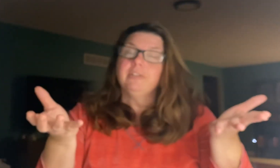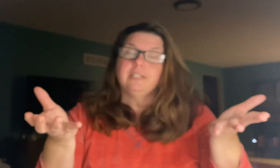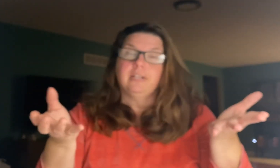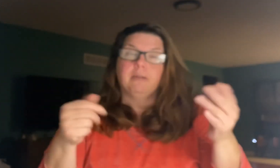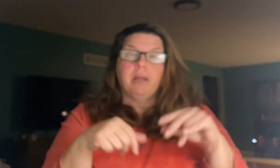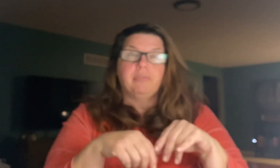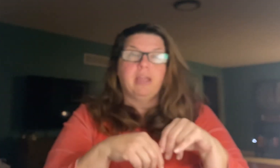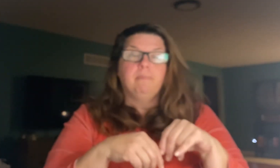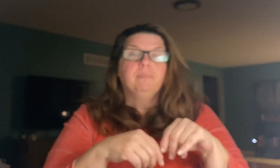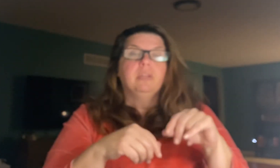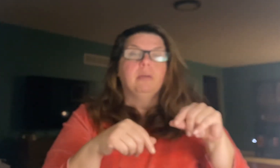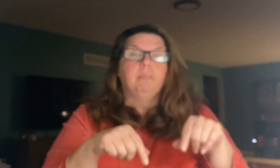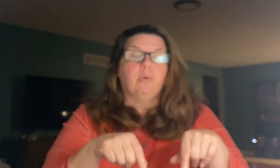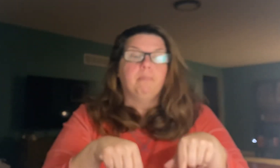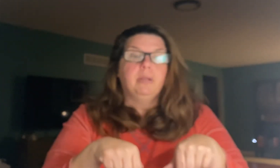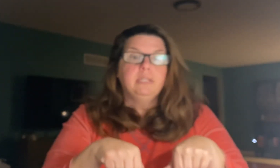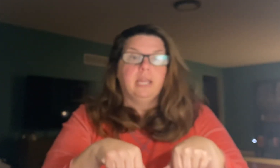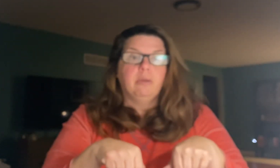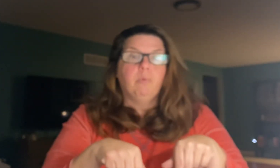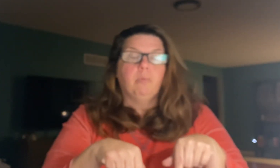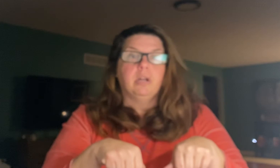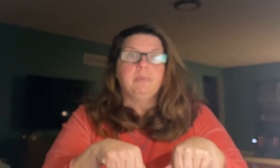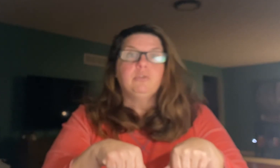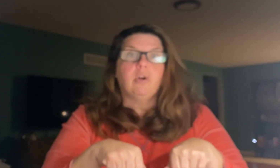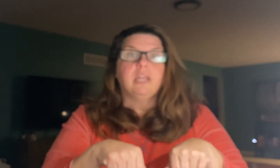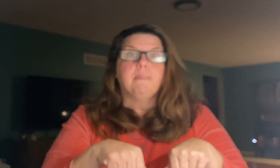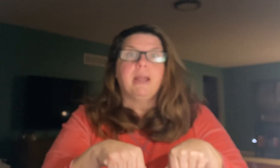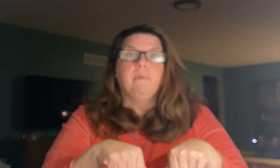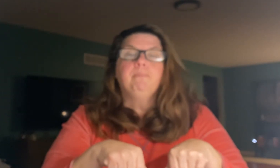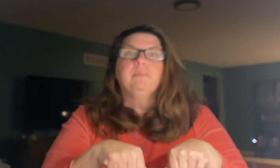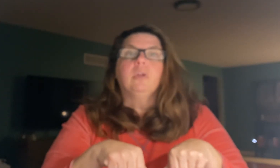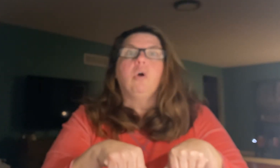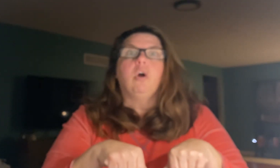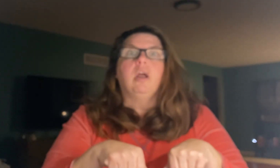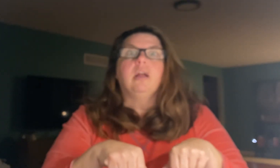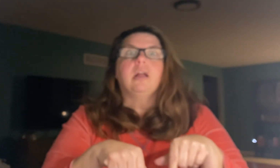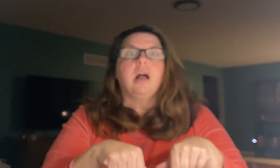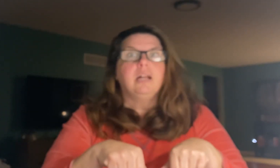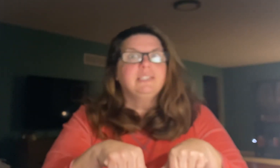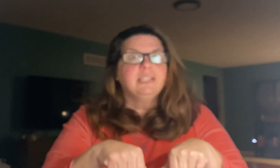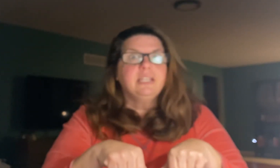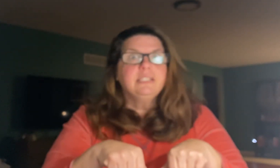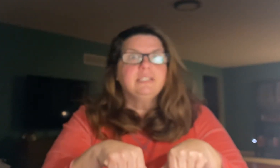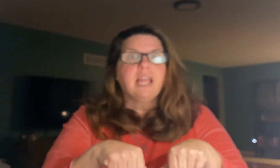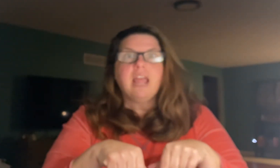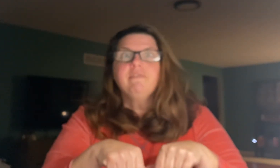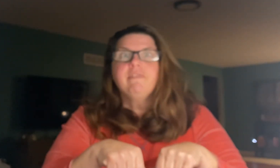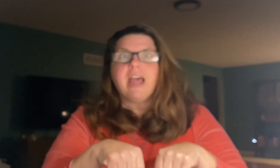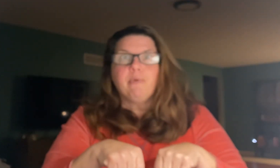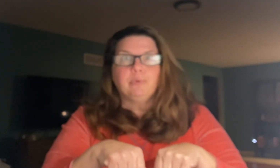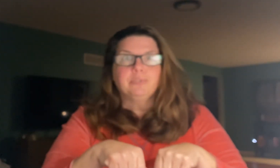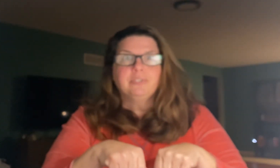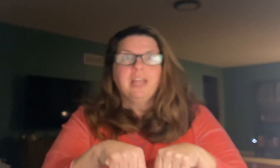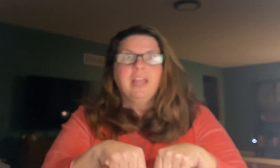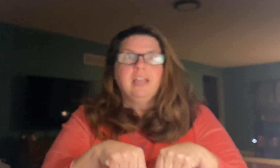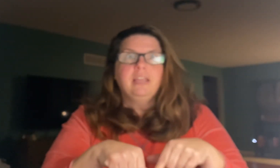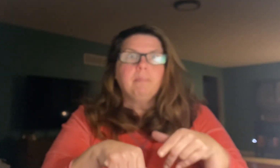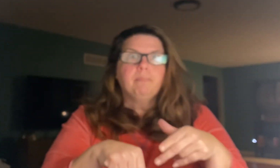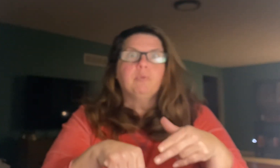excited about that. But on Monday, what we're going to be talking about are consonants and vowels. Yep, we're